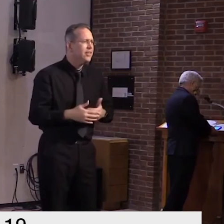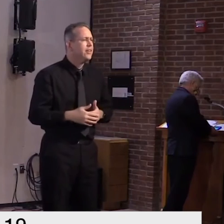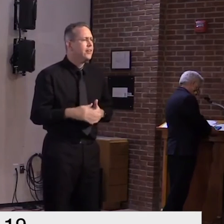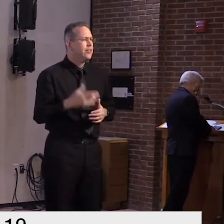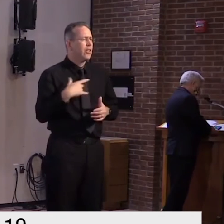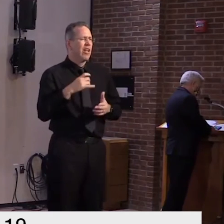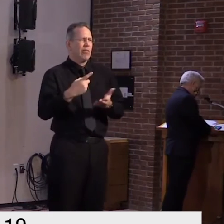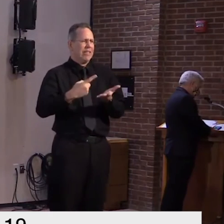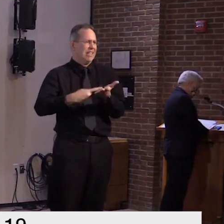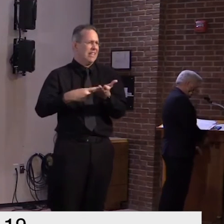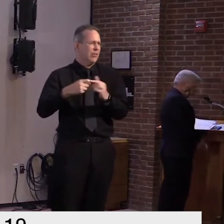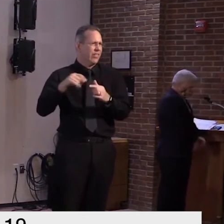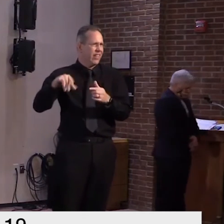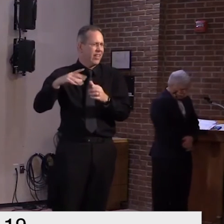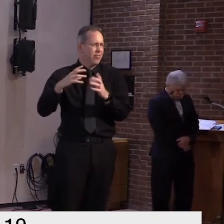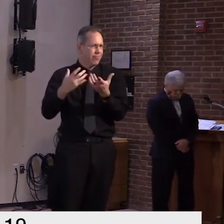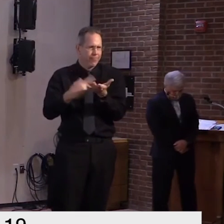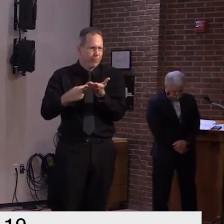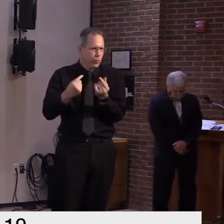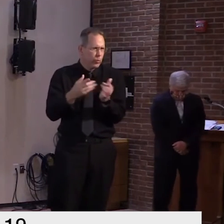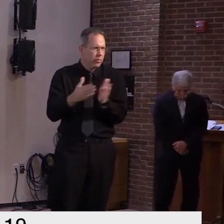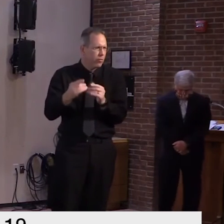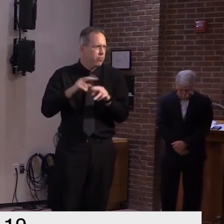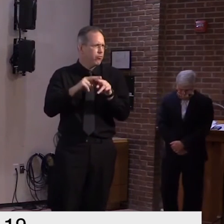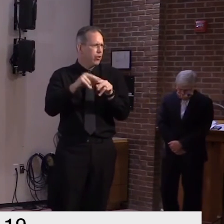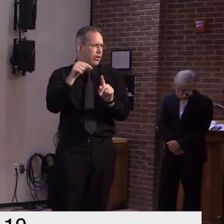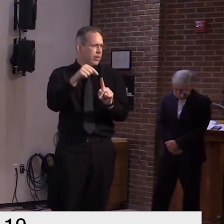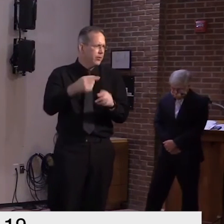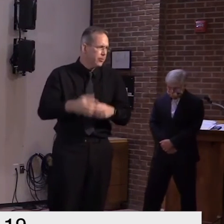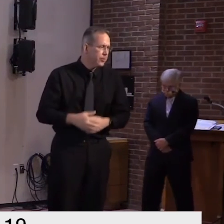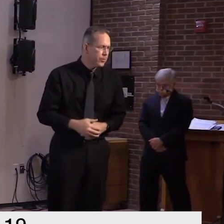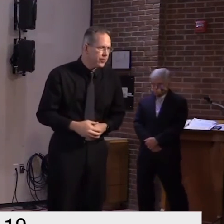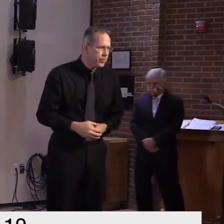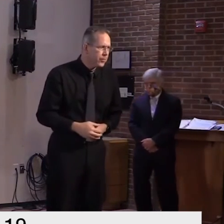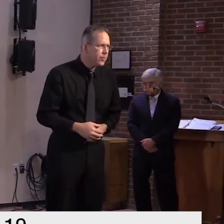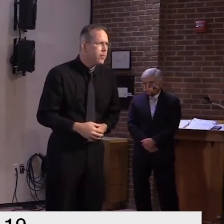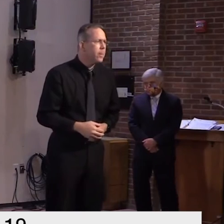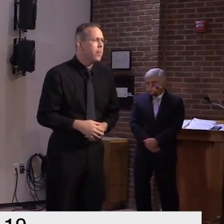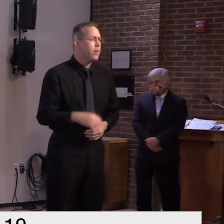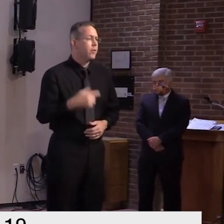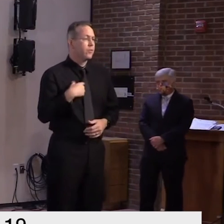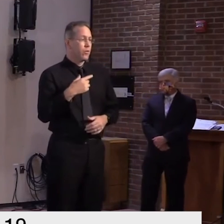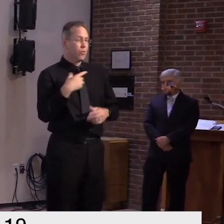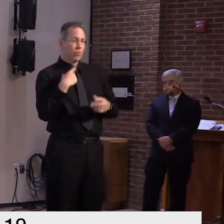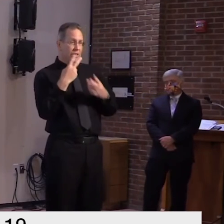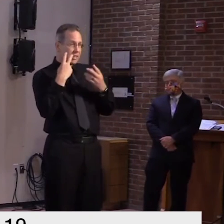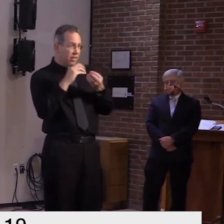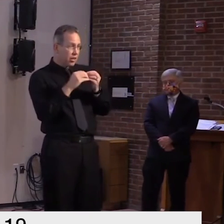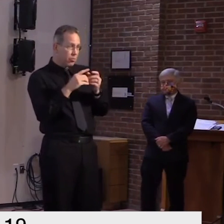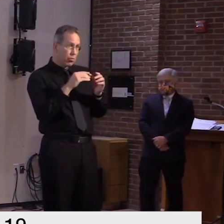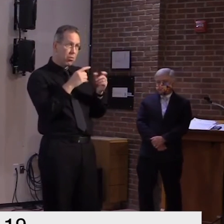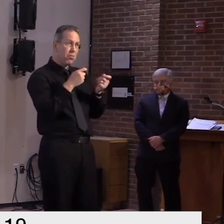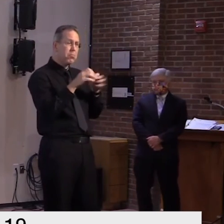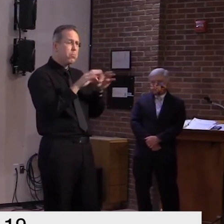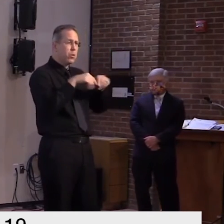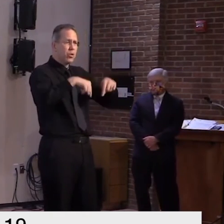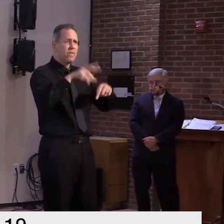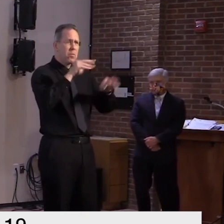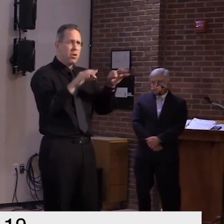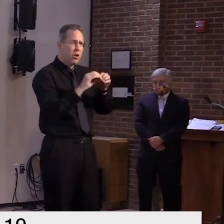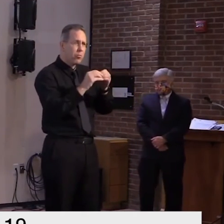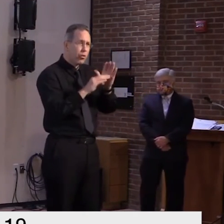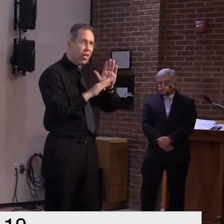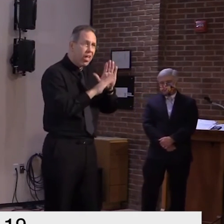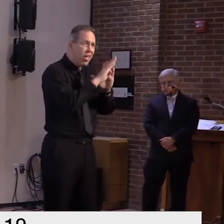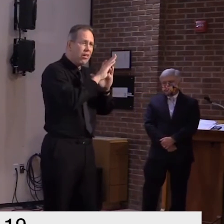again as we see more and more good news in terms of the numbers and so forth and and what we're looking at in